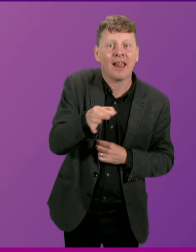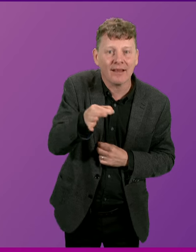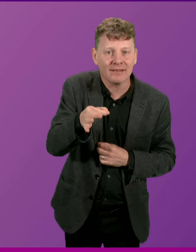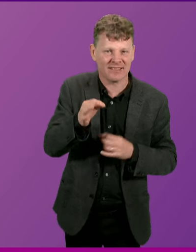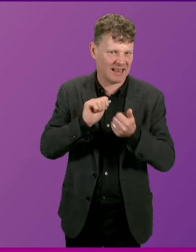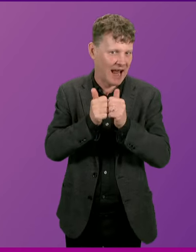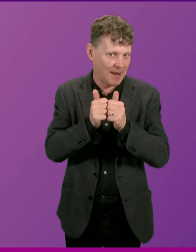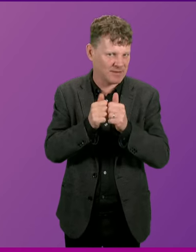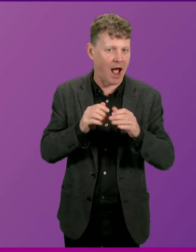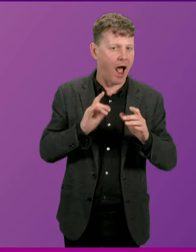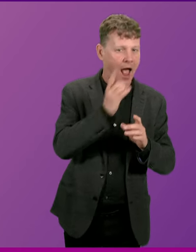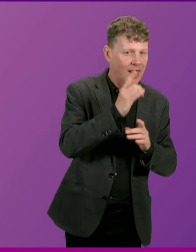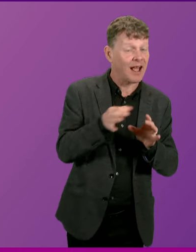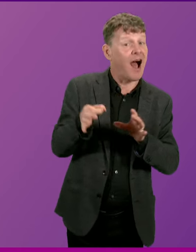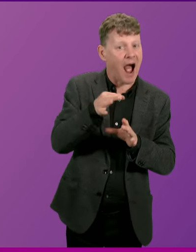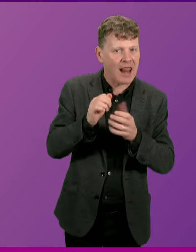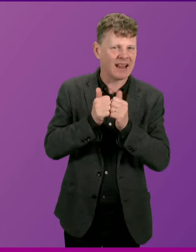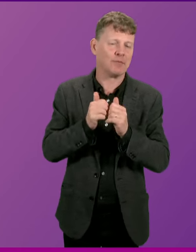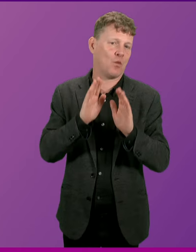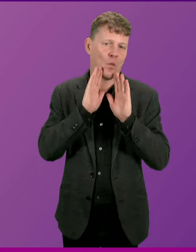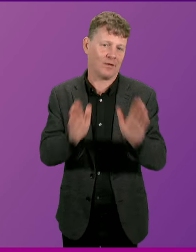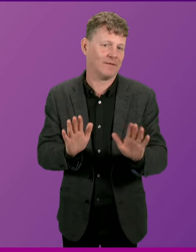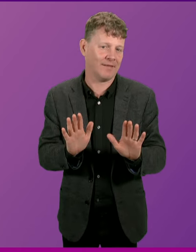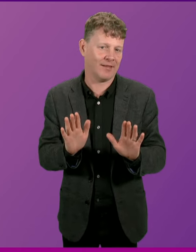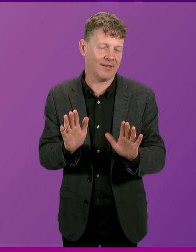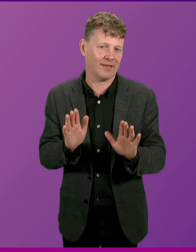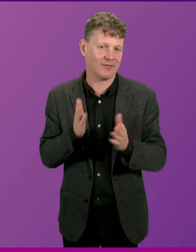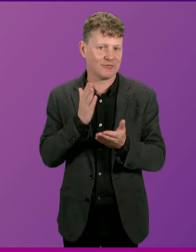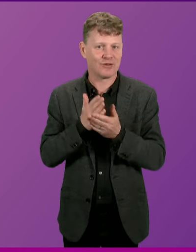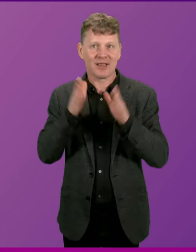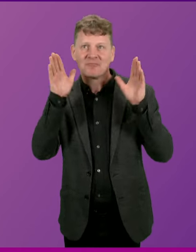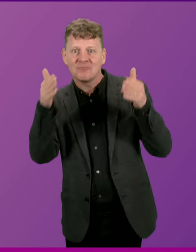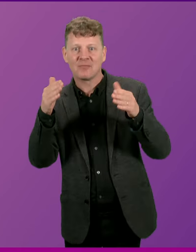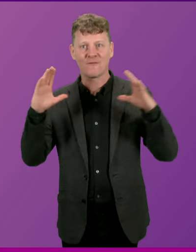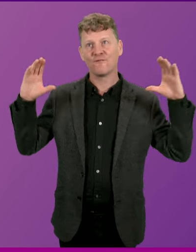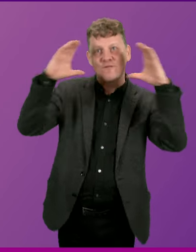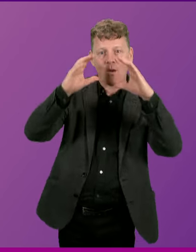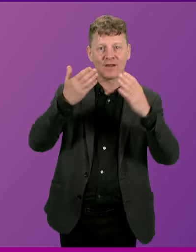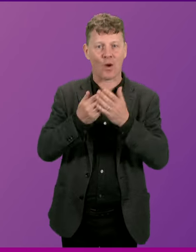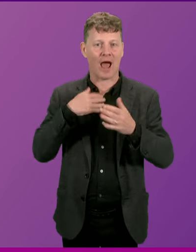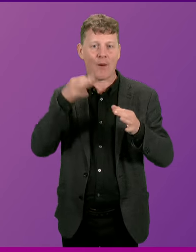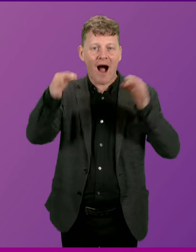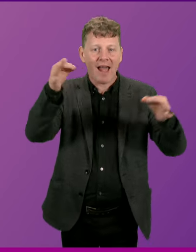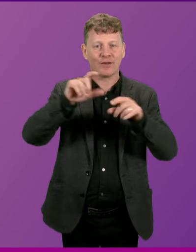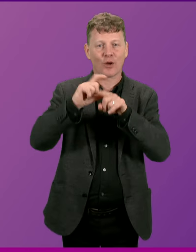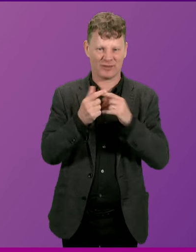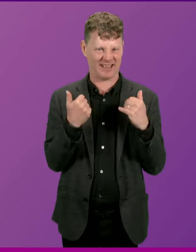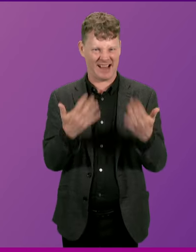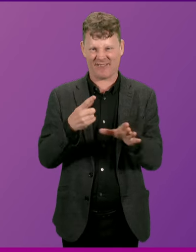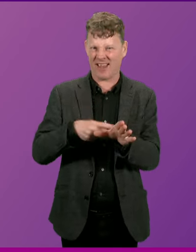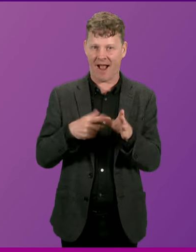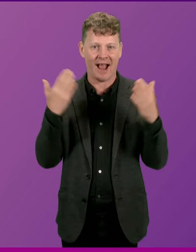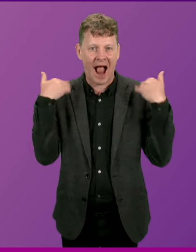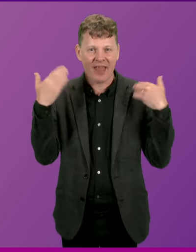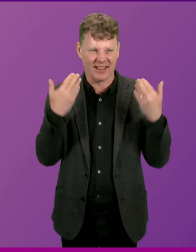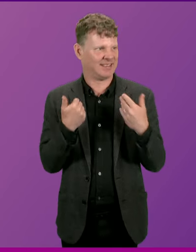games are wonderful and it really puts the spotlight on our island communities and gives our young athletes in these island